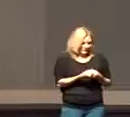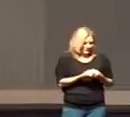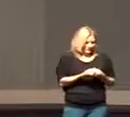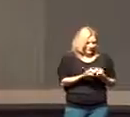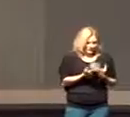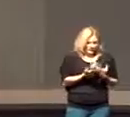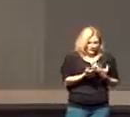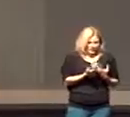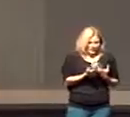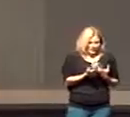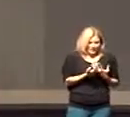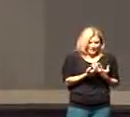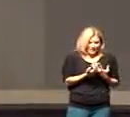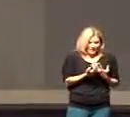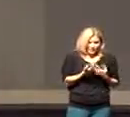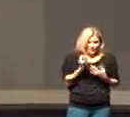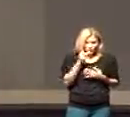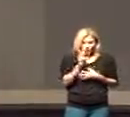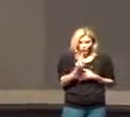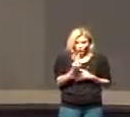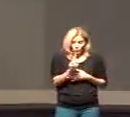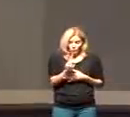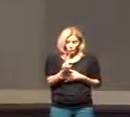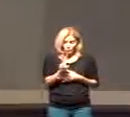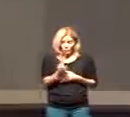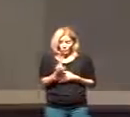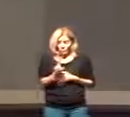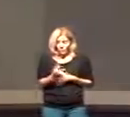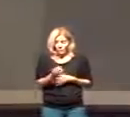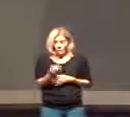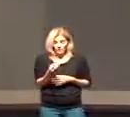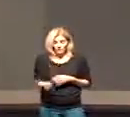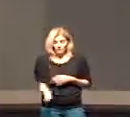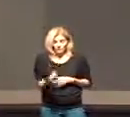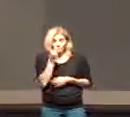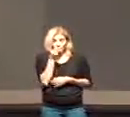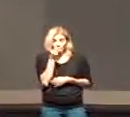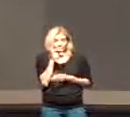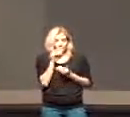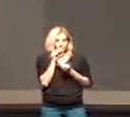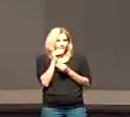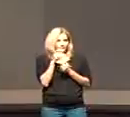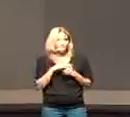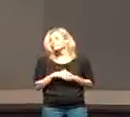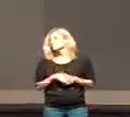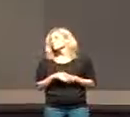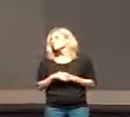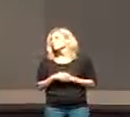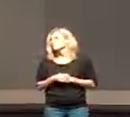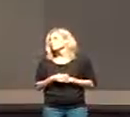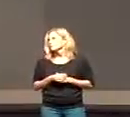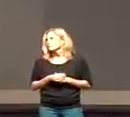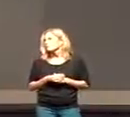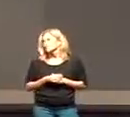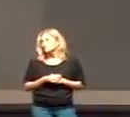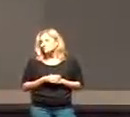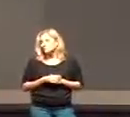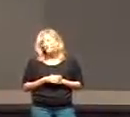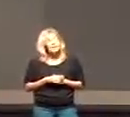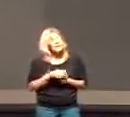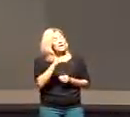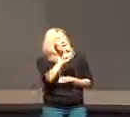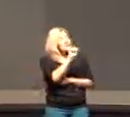wait to have two marshmallows or the child would immediately put it in his mouth now the Stanford